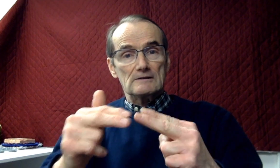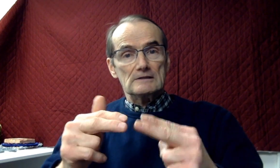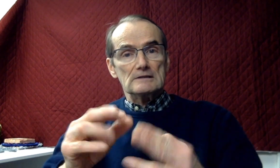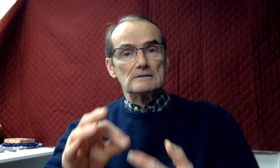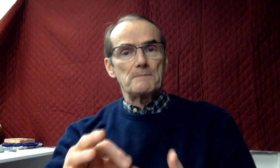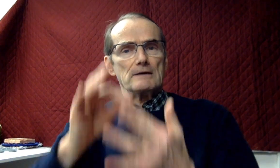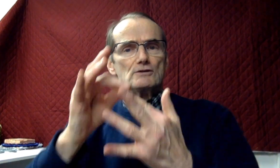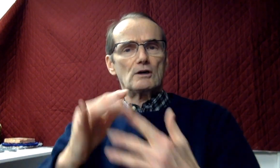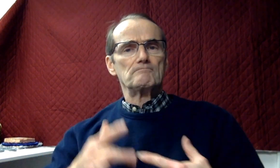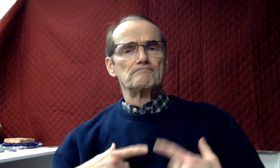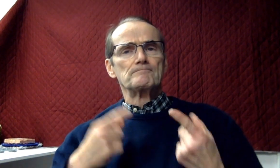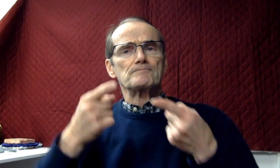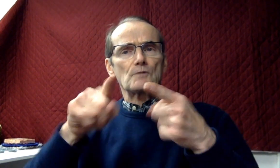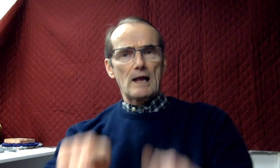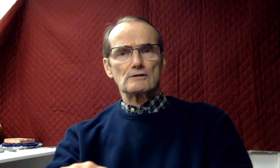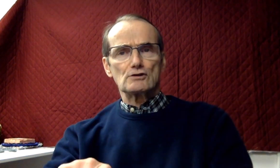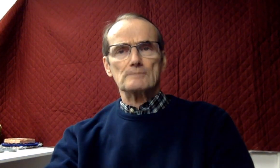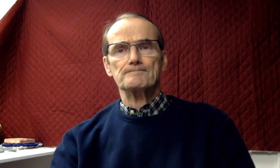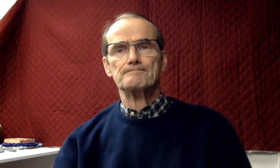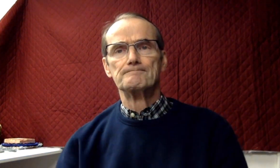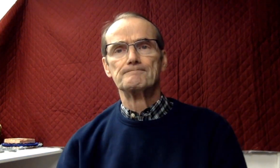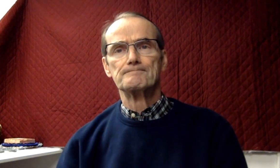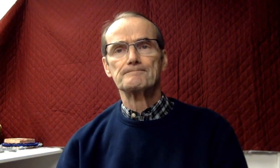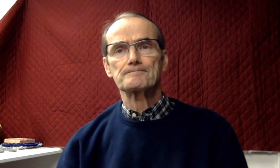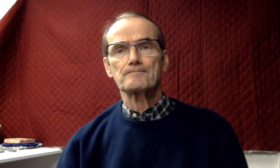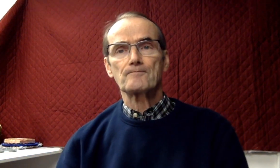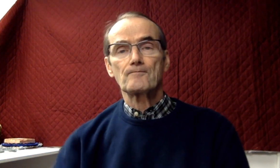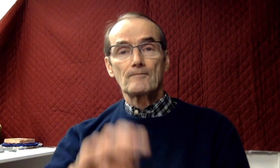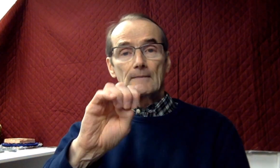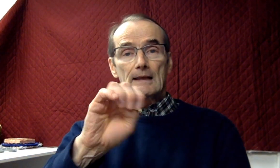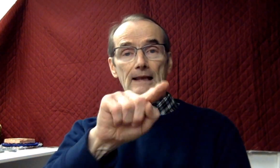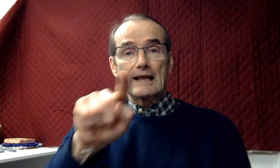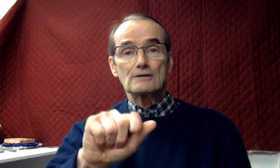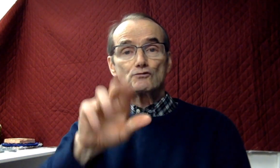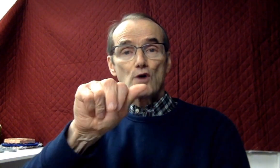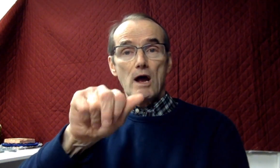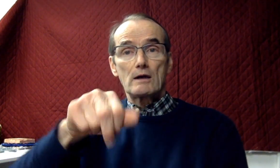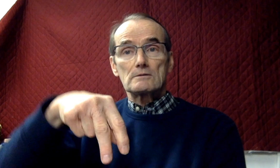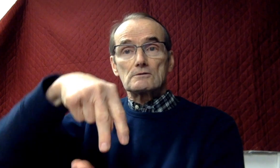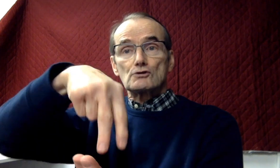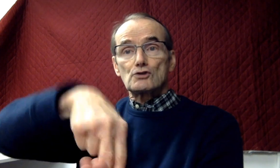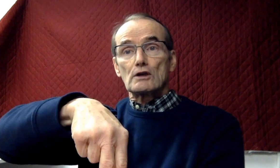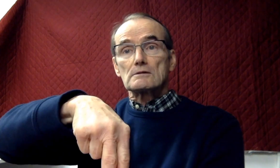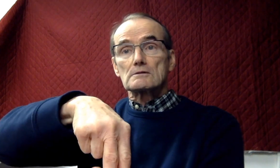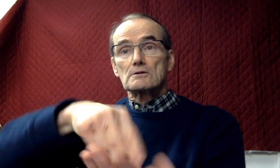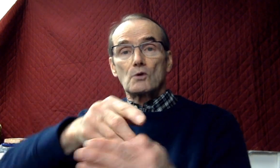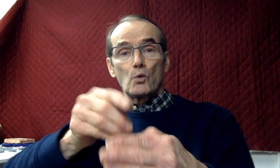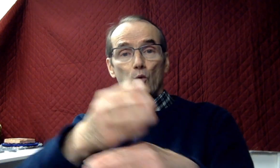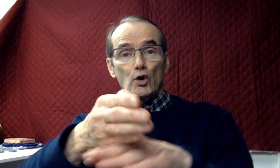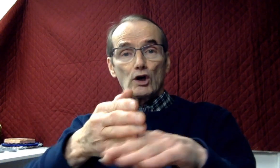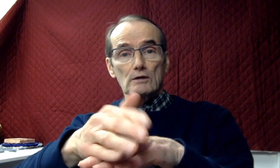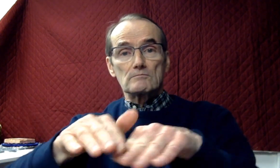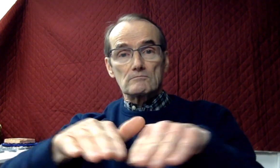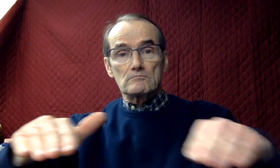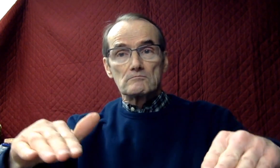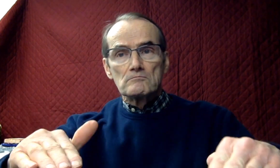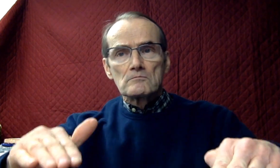Ezra the scribe stood on a wooden platform that had been made for the occasion.